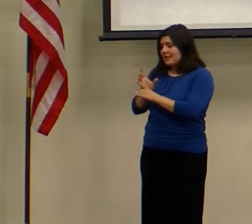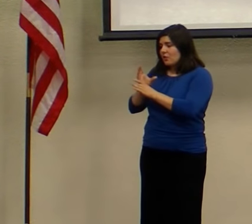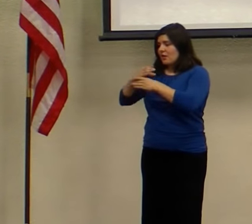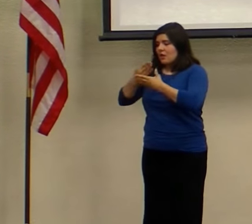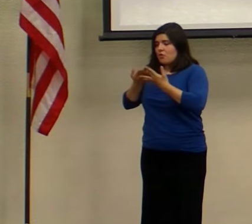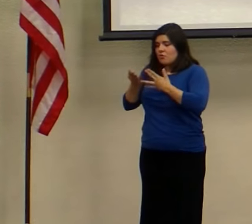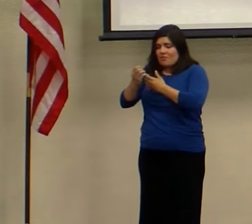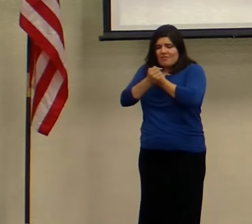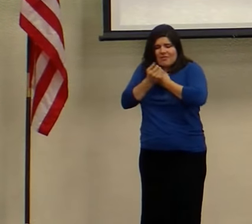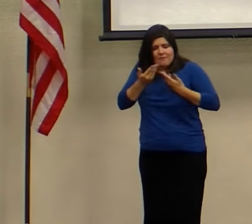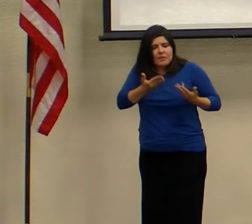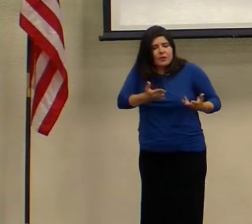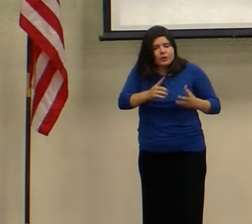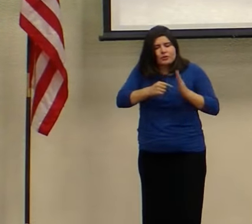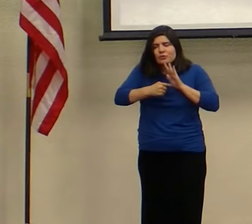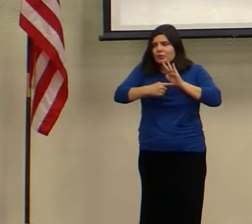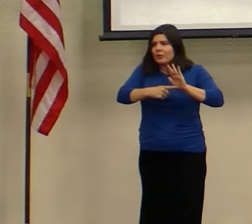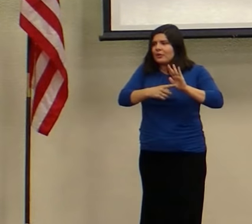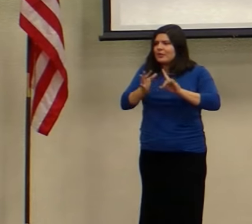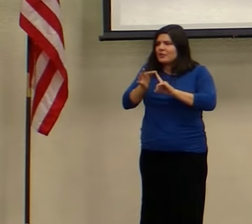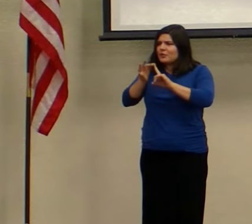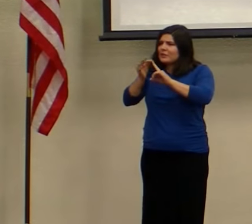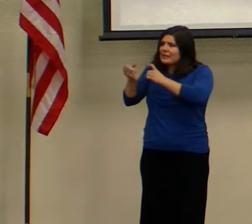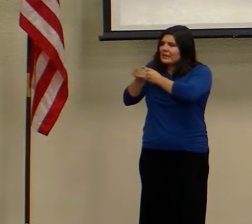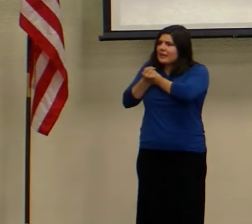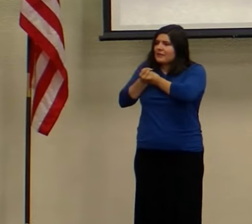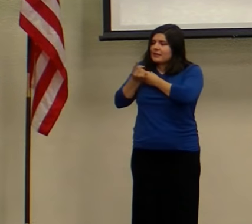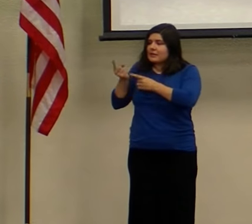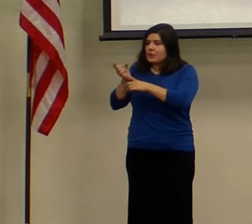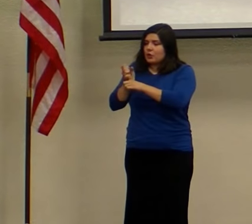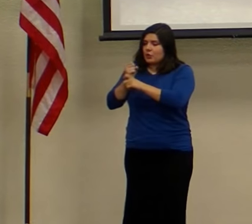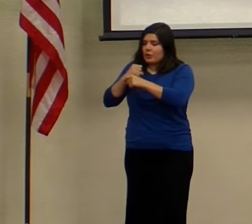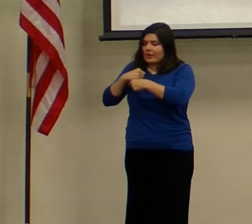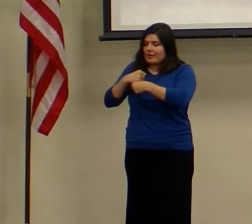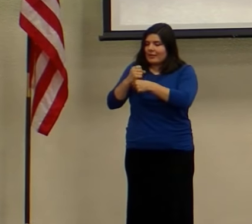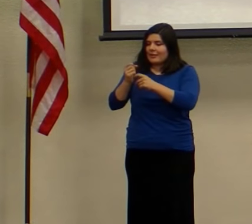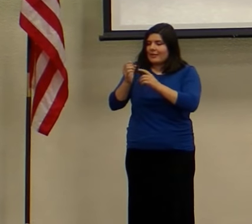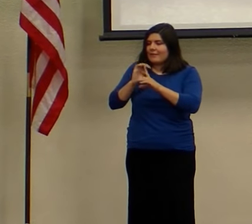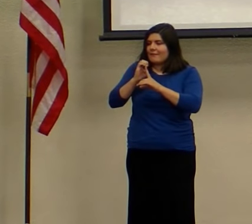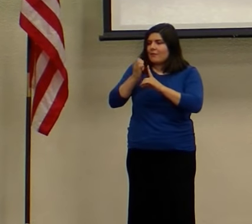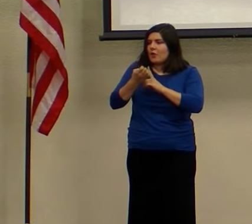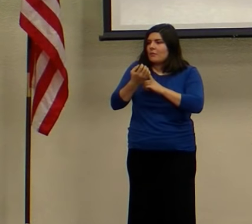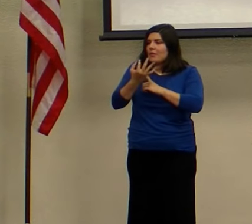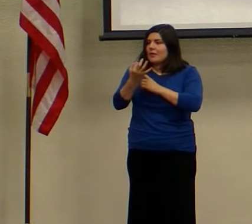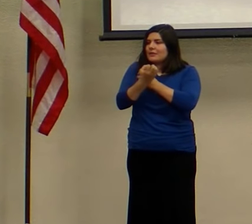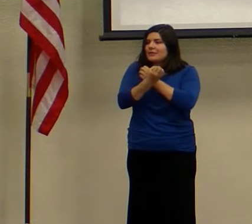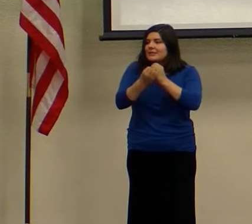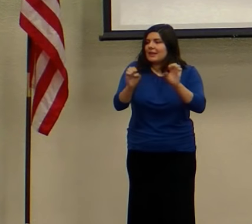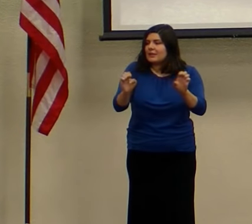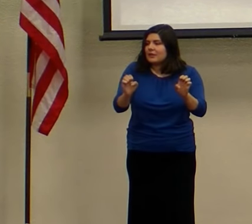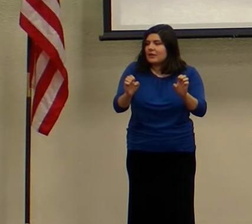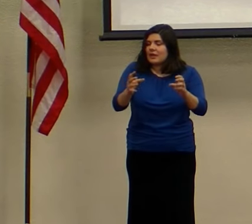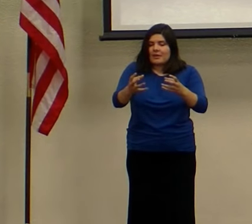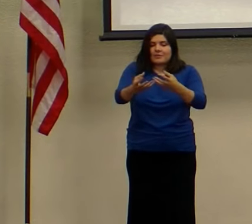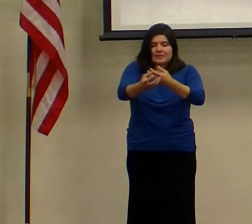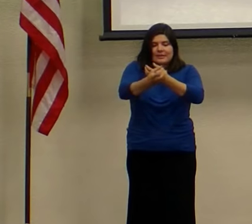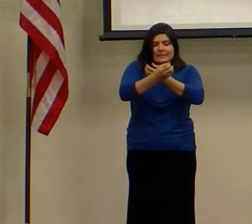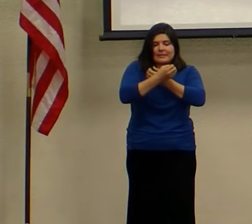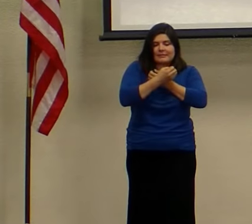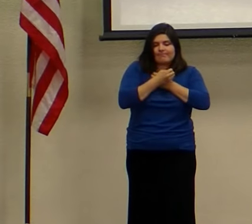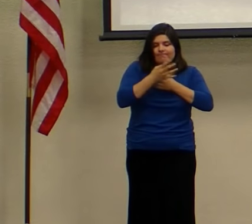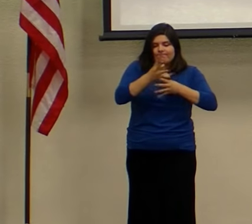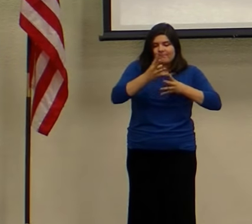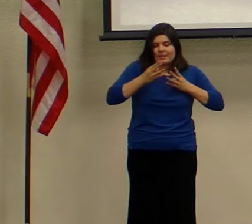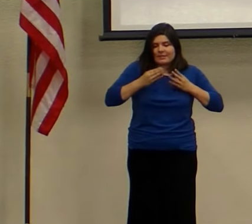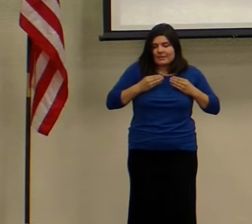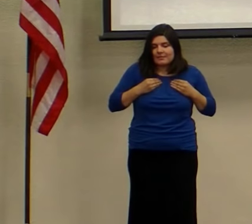loving her and showing this unique love to her is he created an environment of safety, an environment of acceptance, and an environment